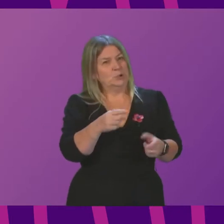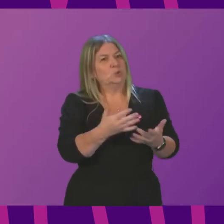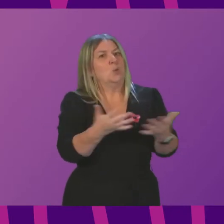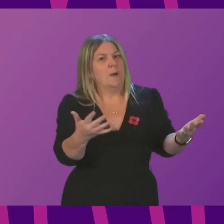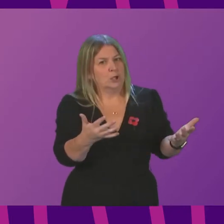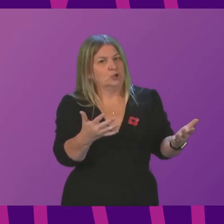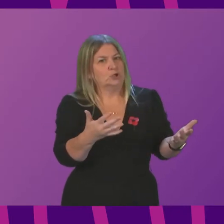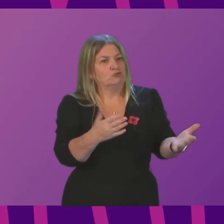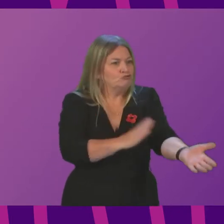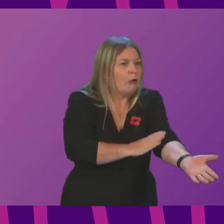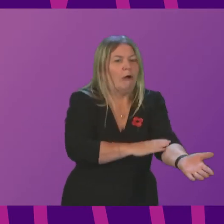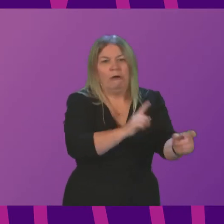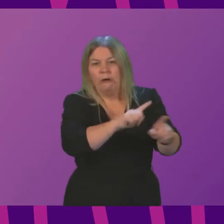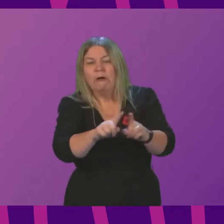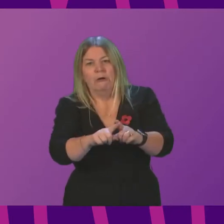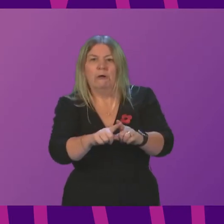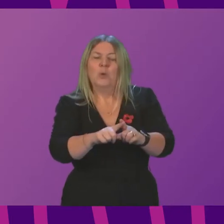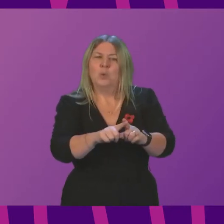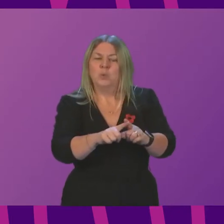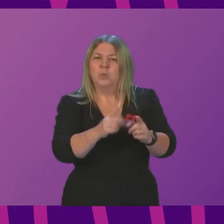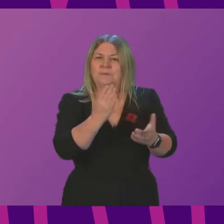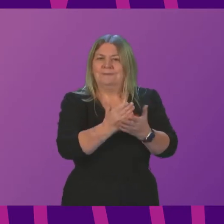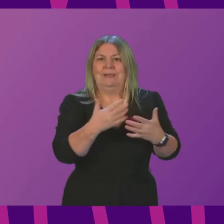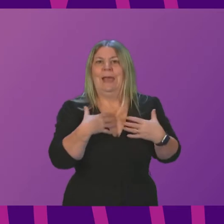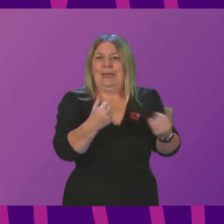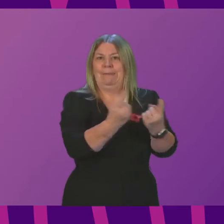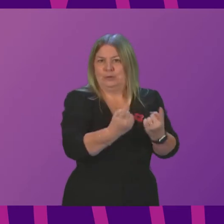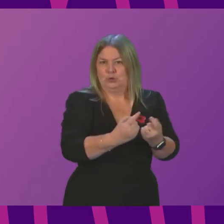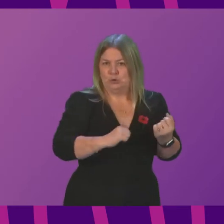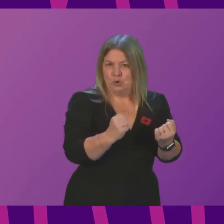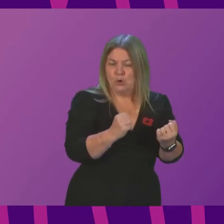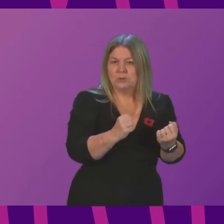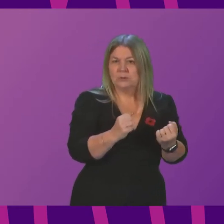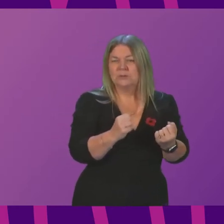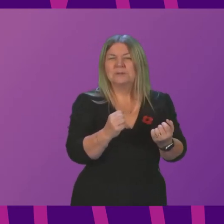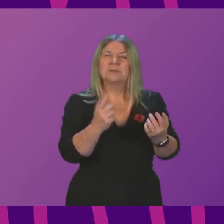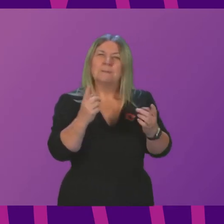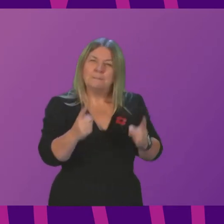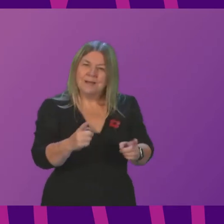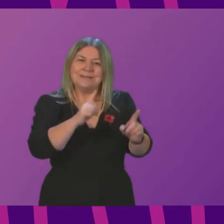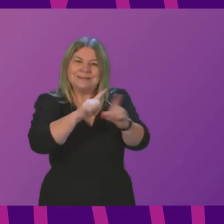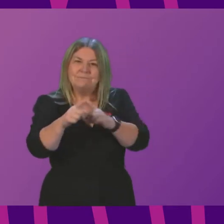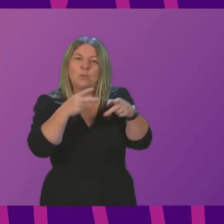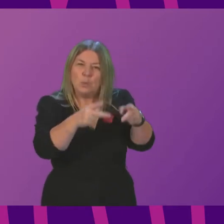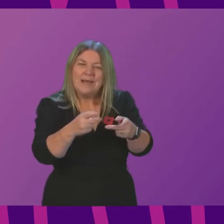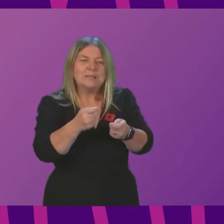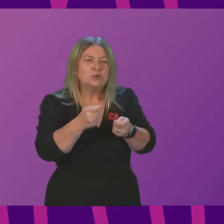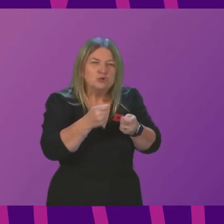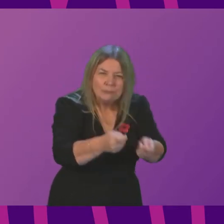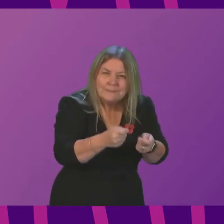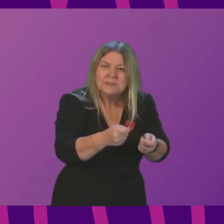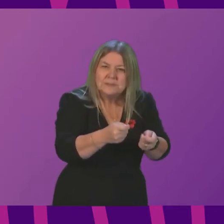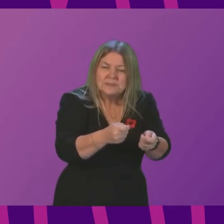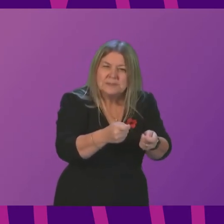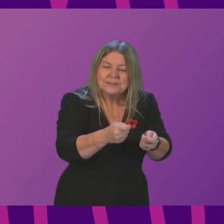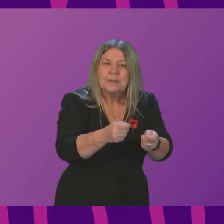recognition of the harms that punitive drug policies cause, providing individuals with options for treatment, rather than a route into the criminal